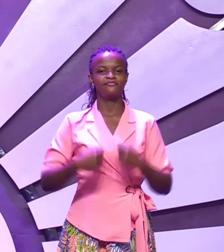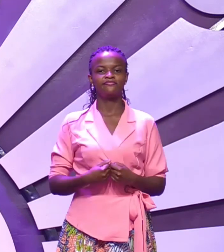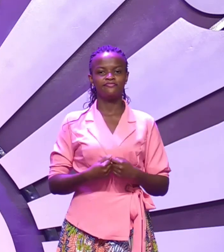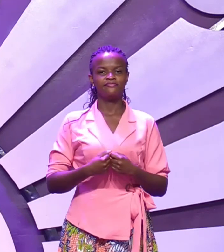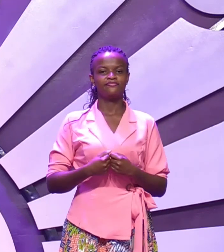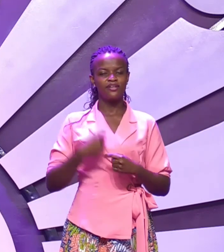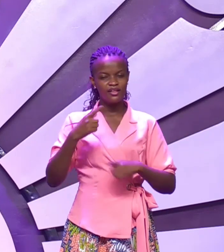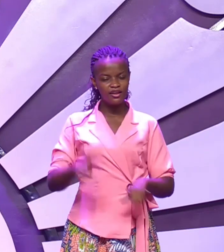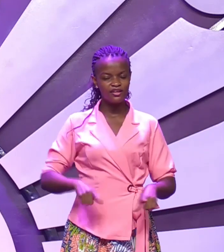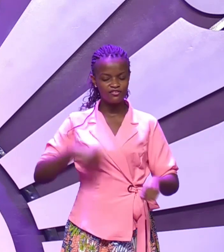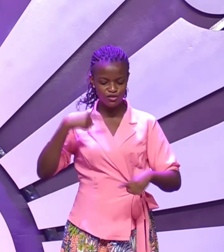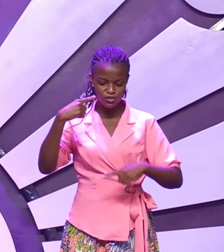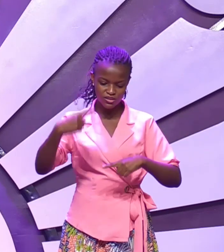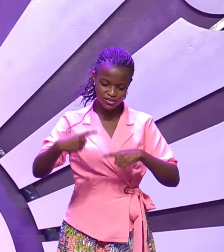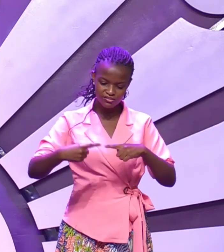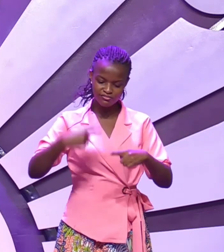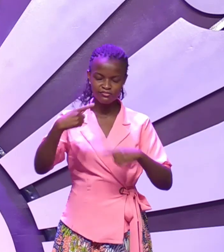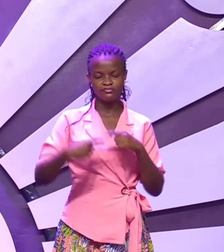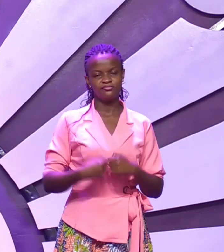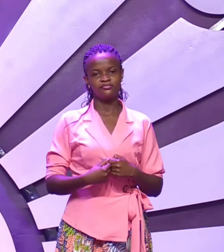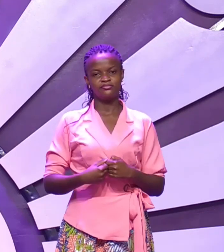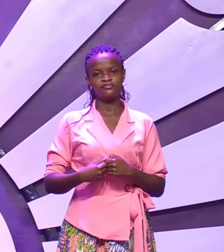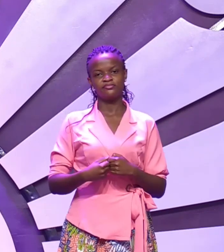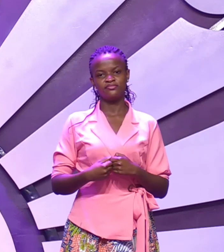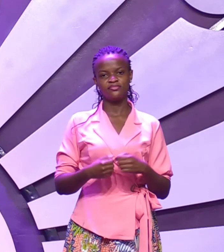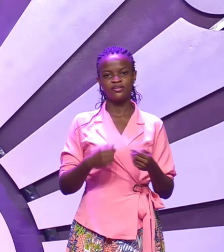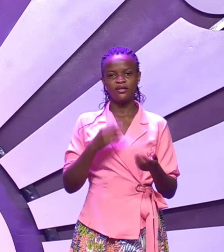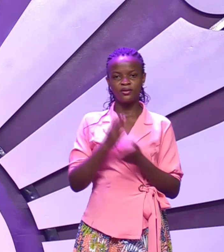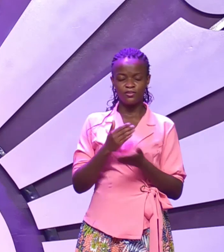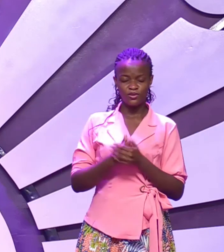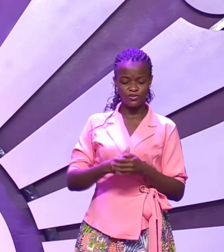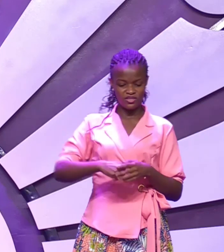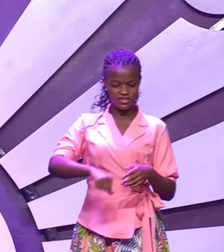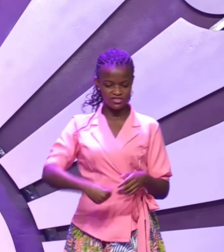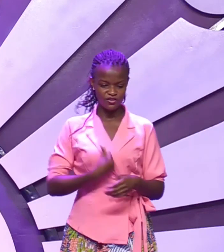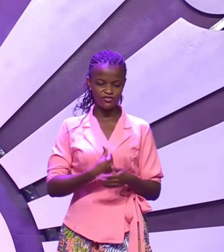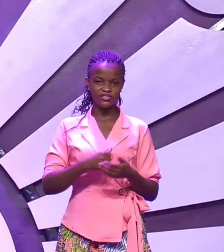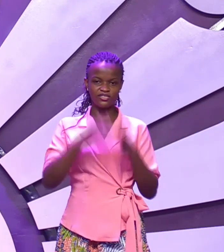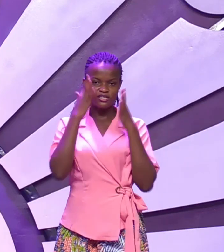life will continue to go on just because you pressed the pause button